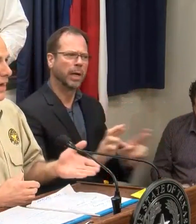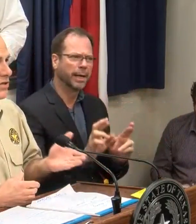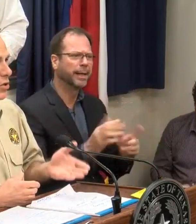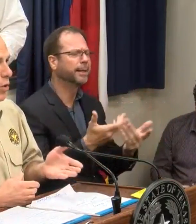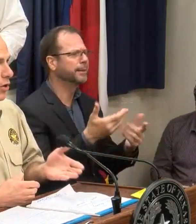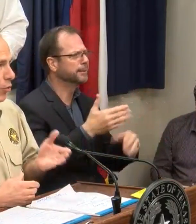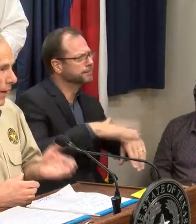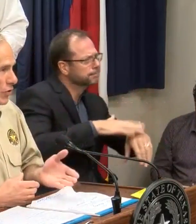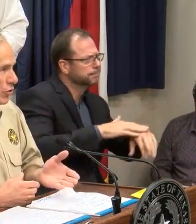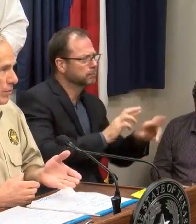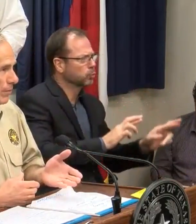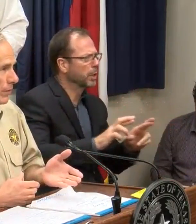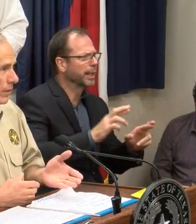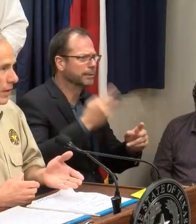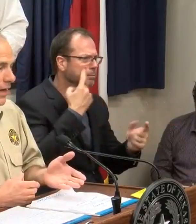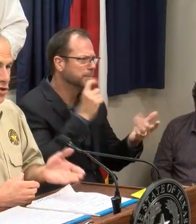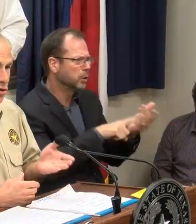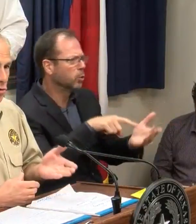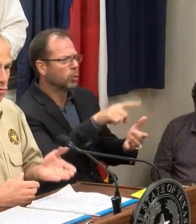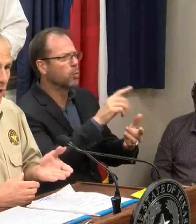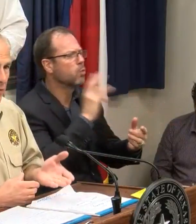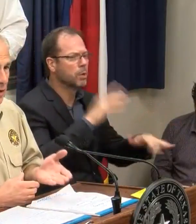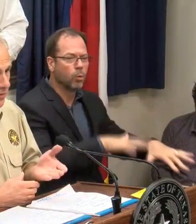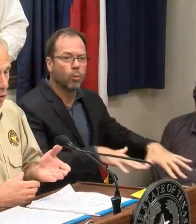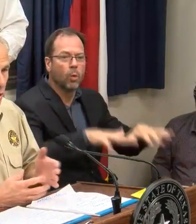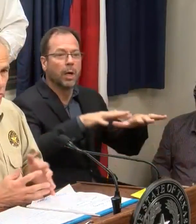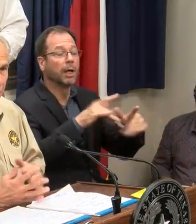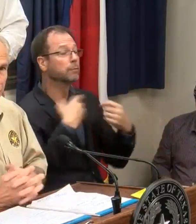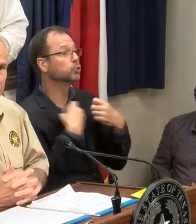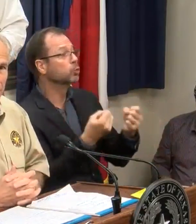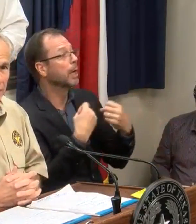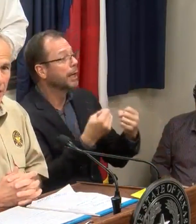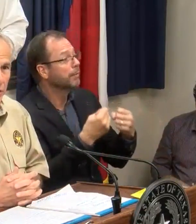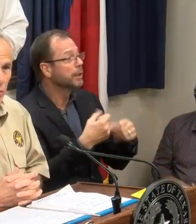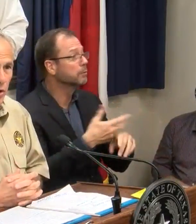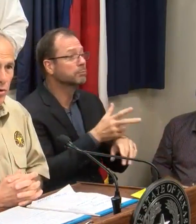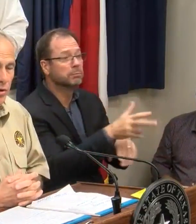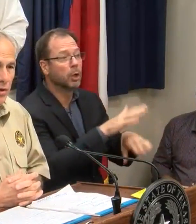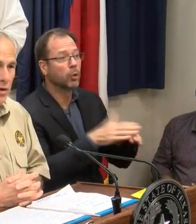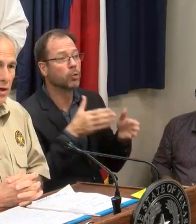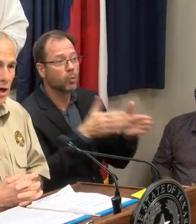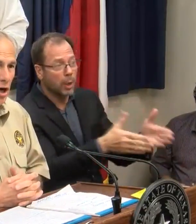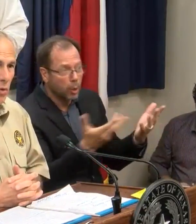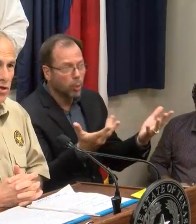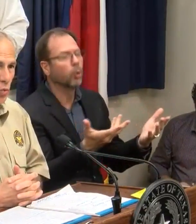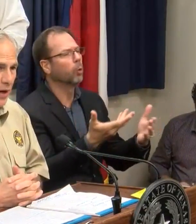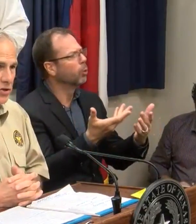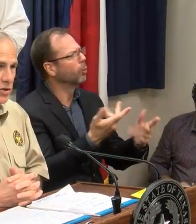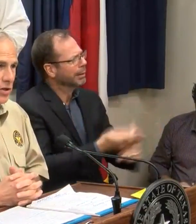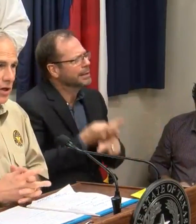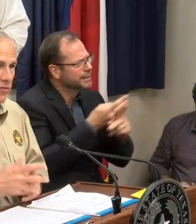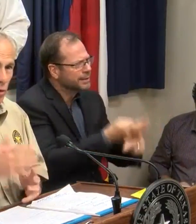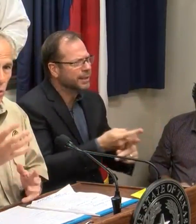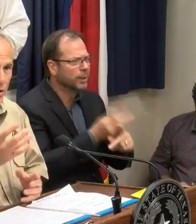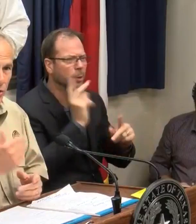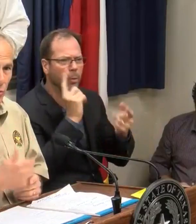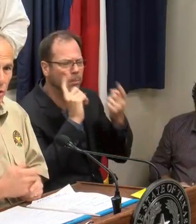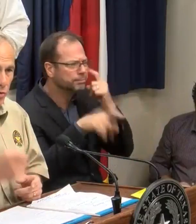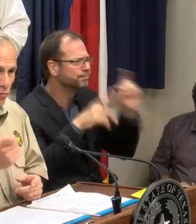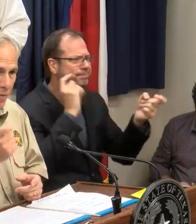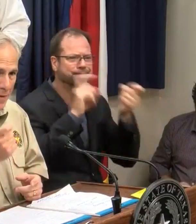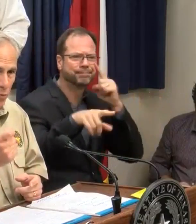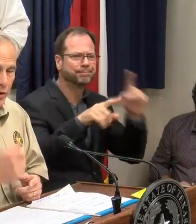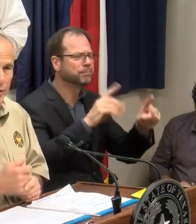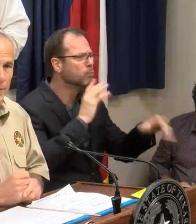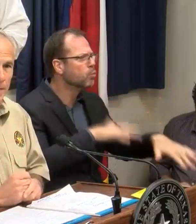rising water around you. As you're traveling, if you are traveling out on the road, always watch for water on the